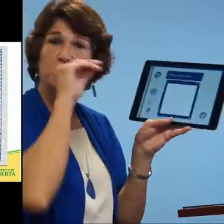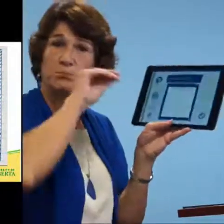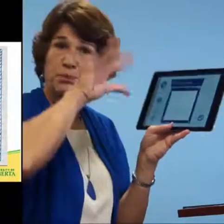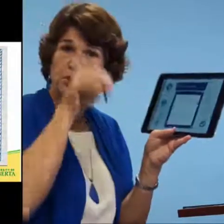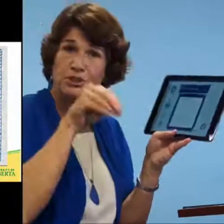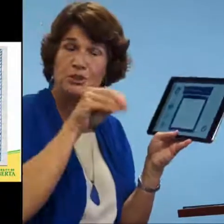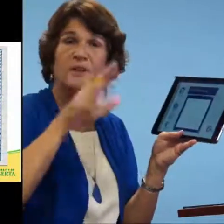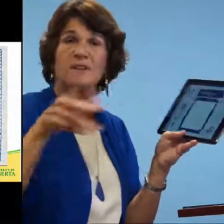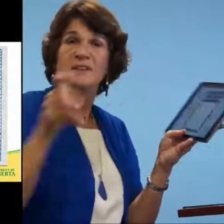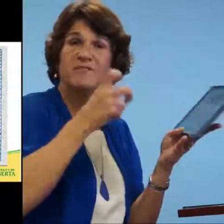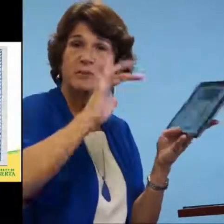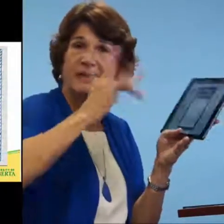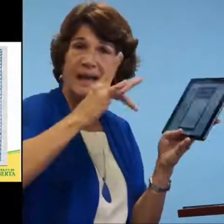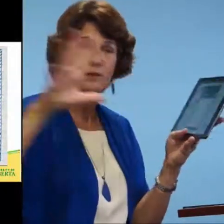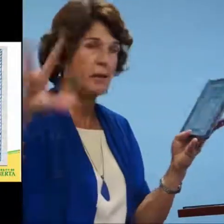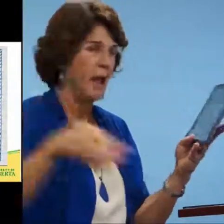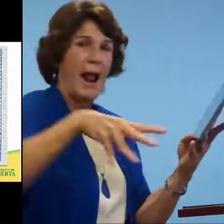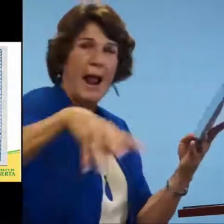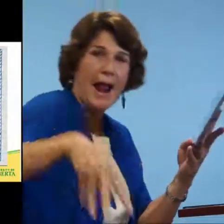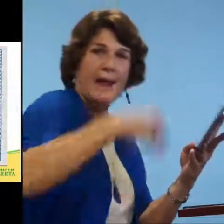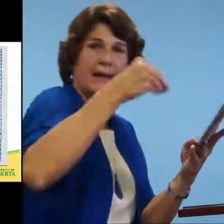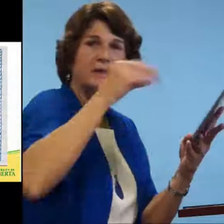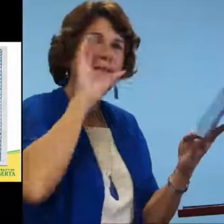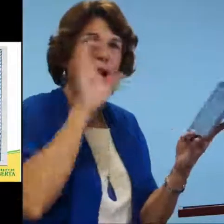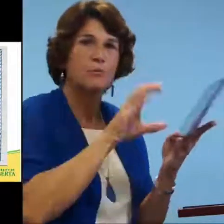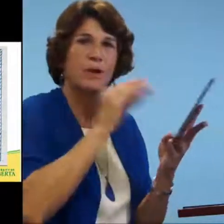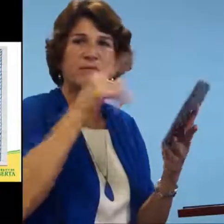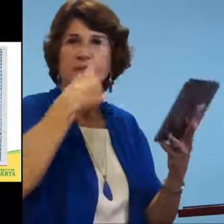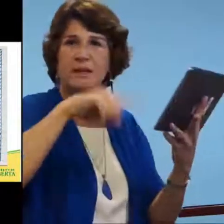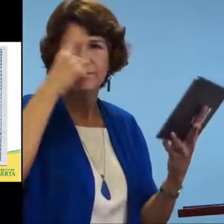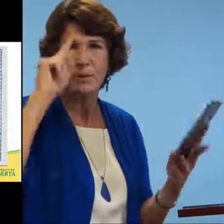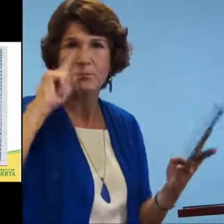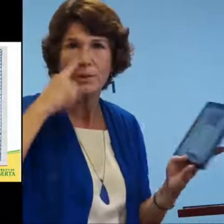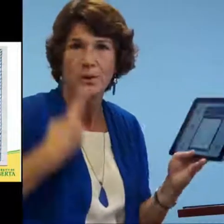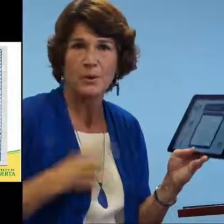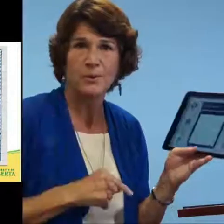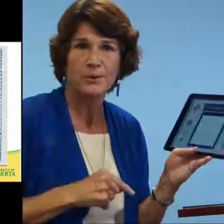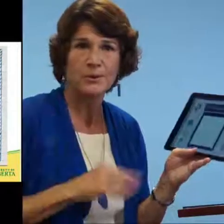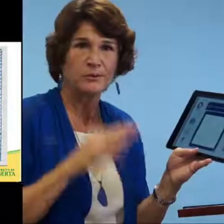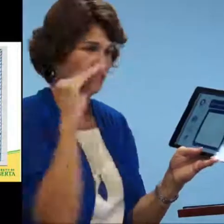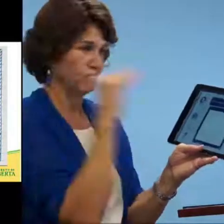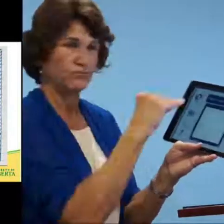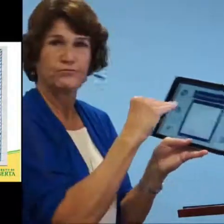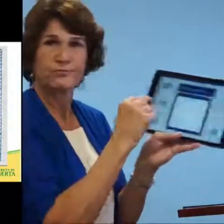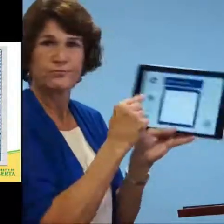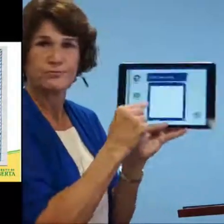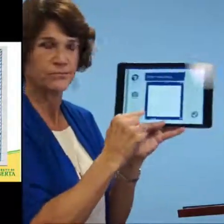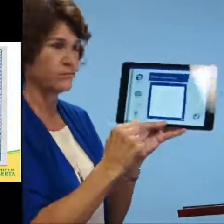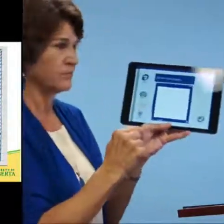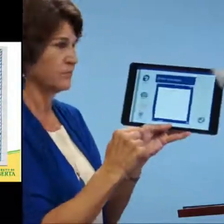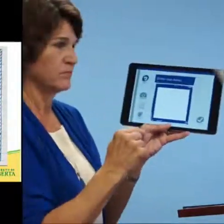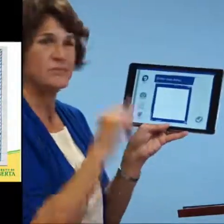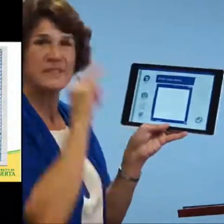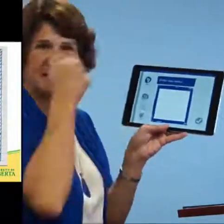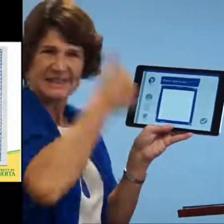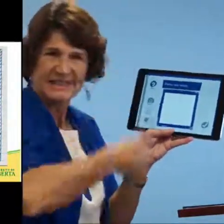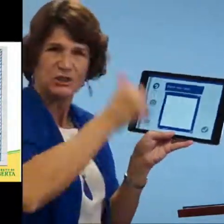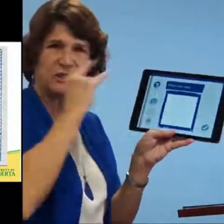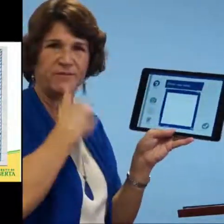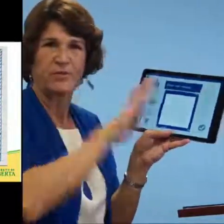They can add a picture. Maybe something that they've downloaded from the internet. Or some type of diagram that fits the word